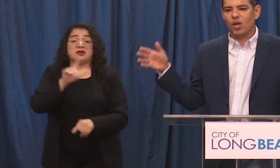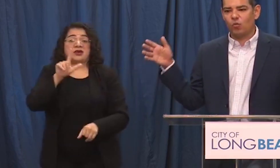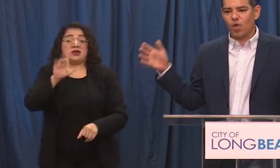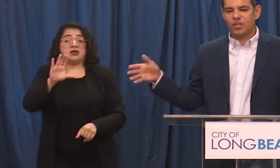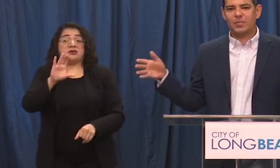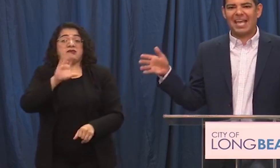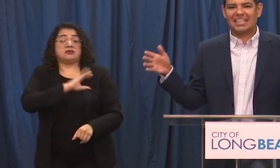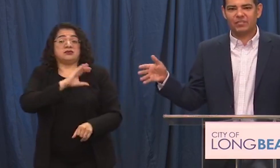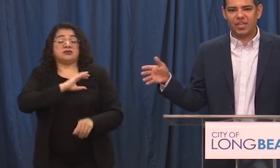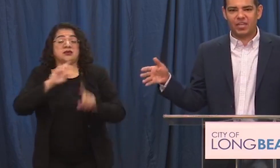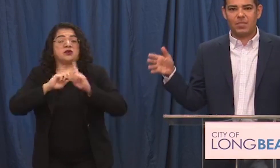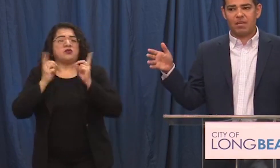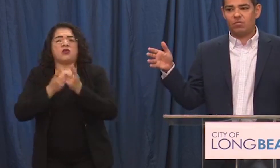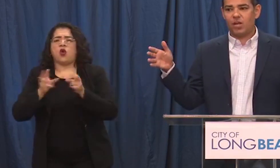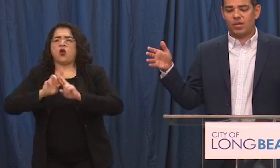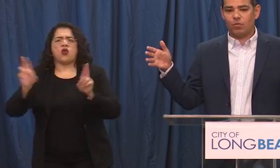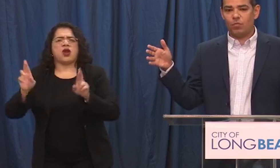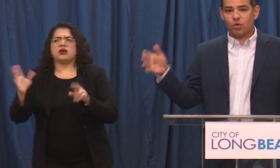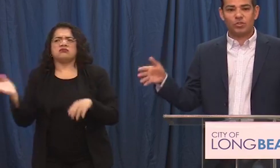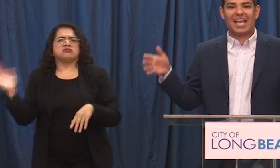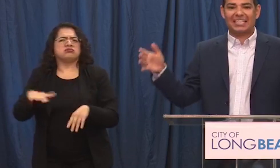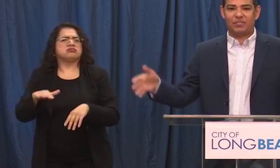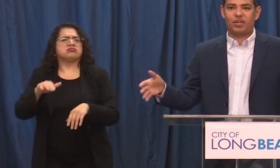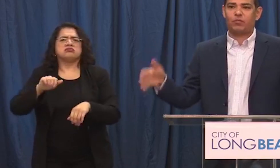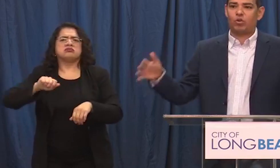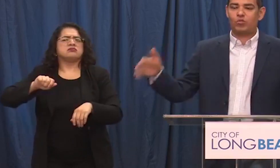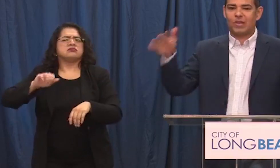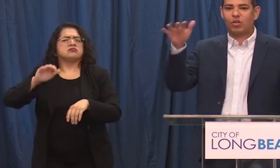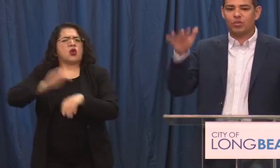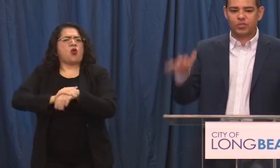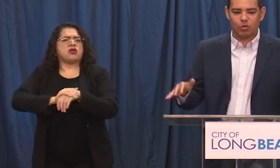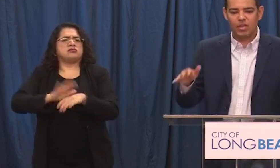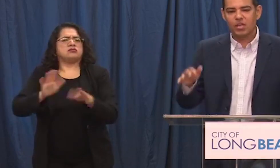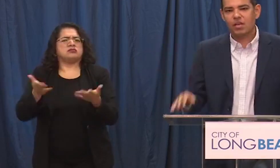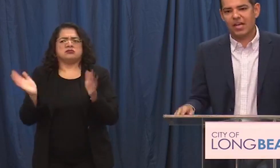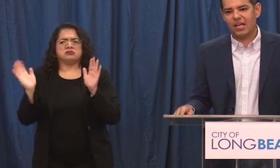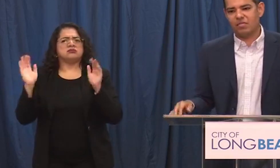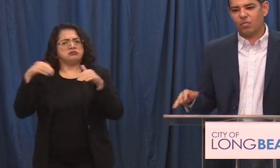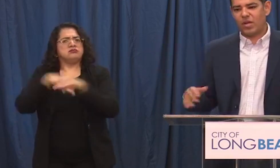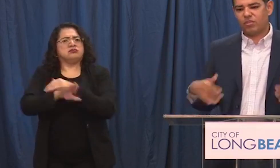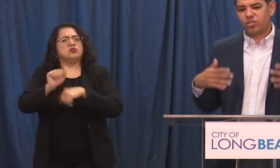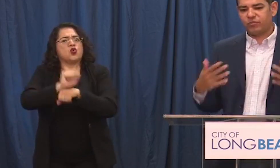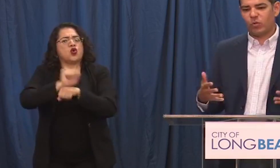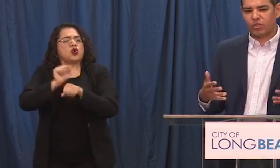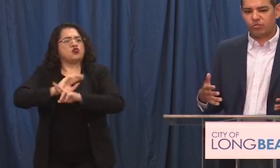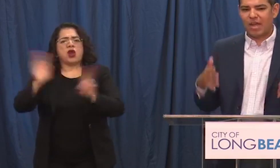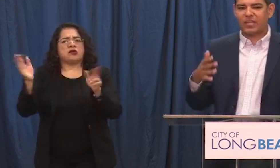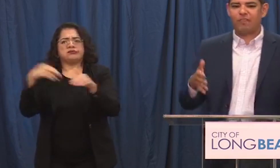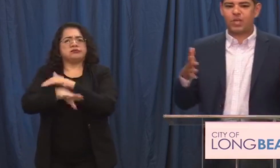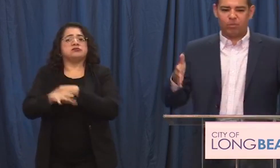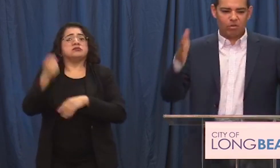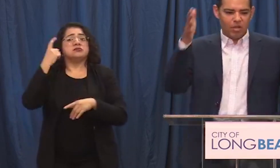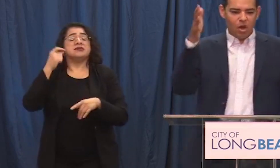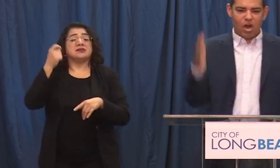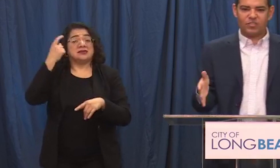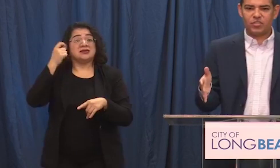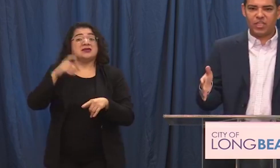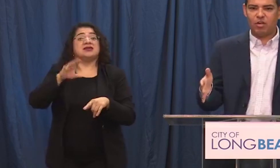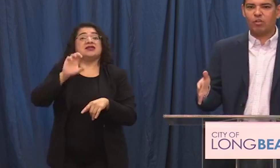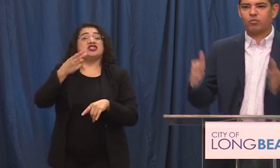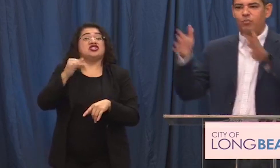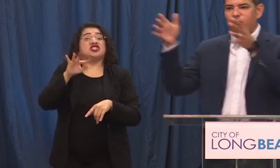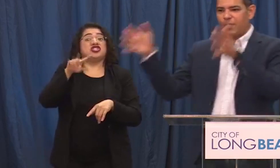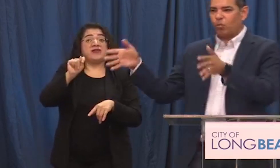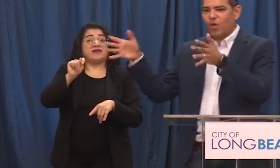uh ready to be activated and and and were mostly activated of course you have to also uh the way the shifting works is you have to have people on